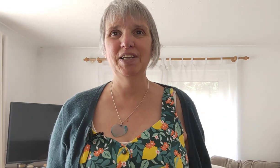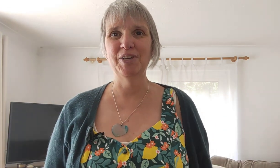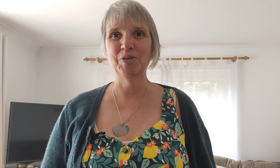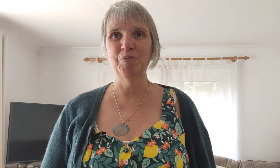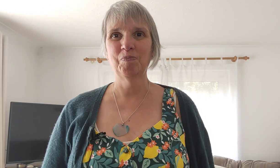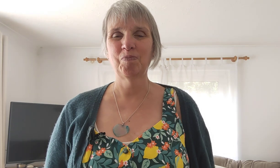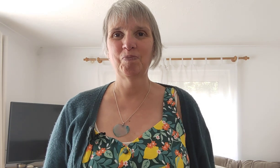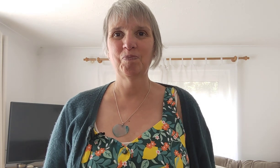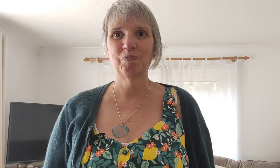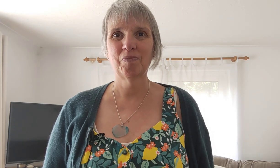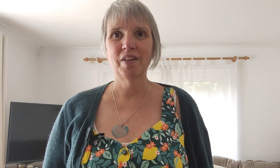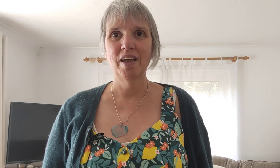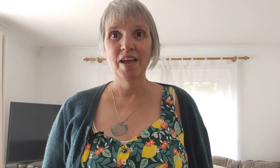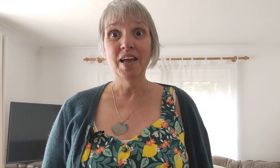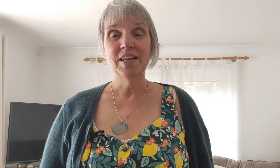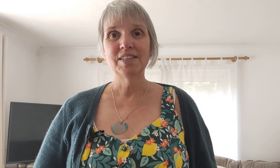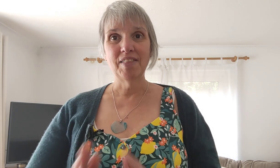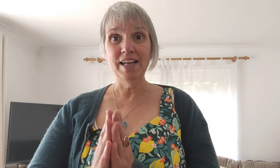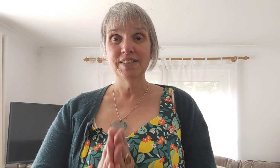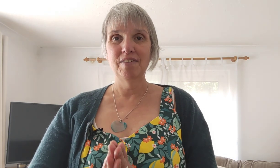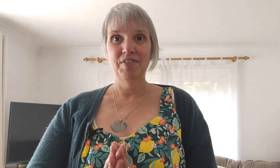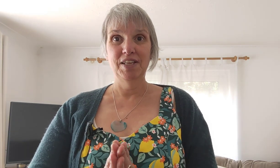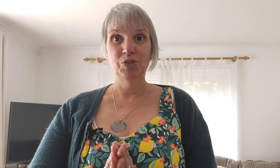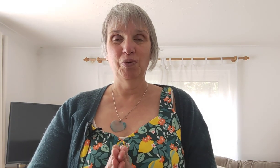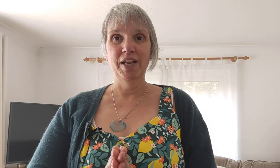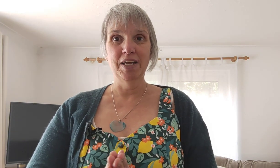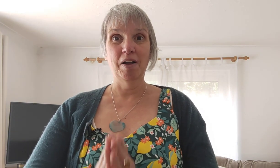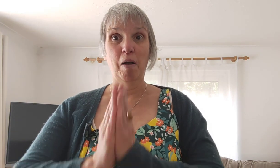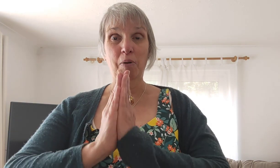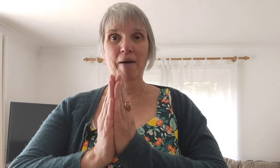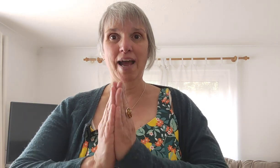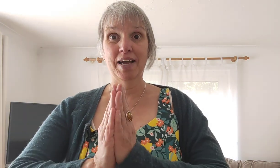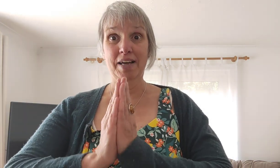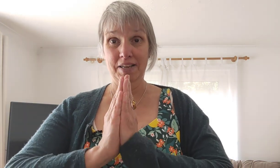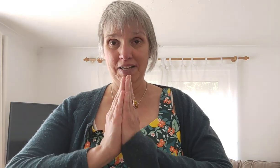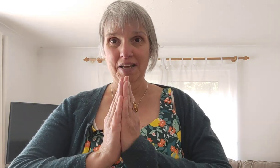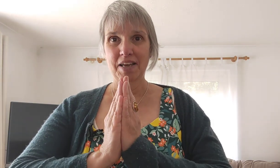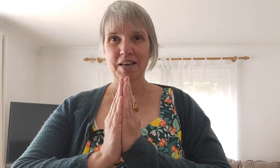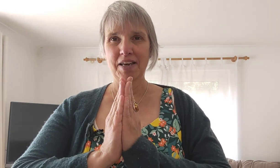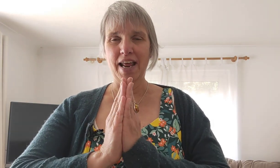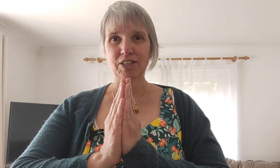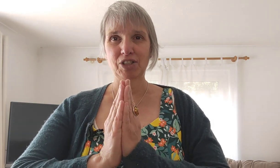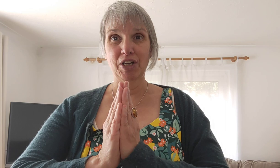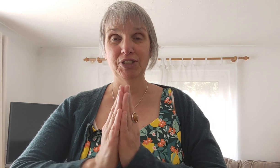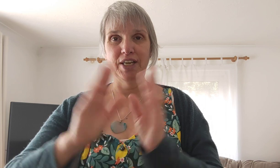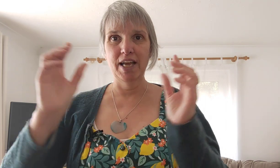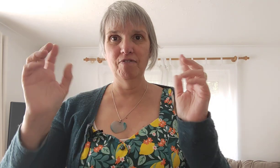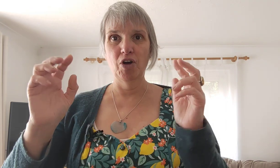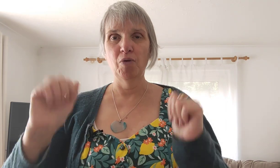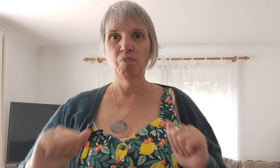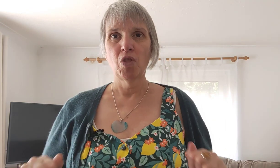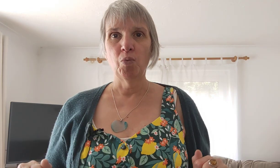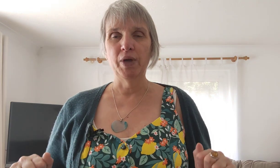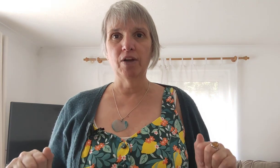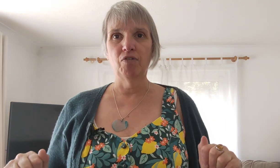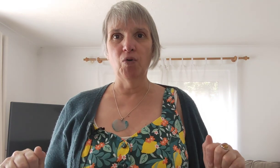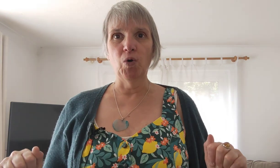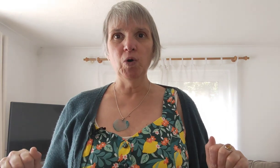you so that's it for this week i'll be back next thursday for week four